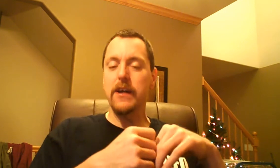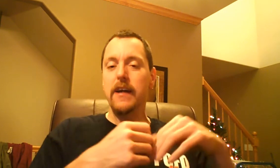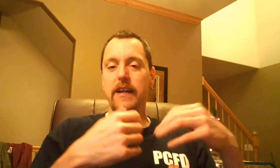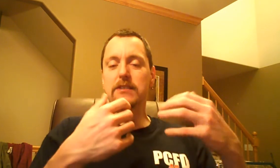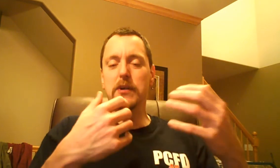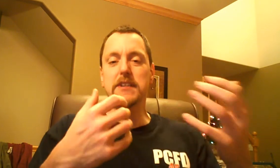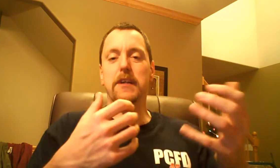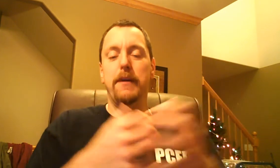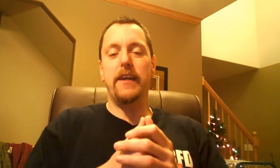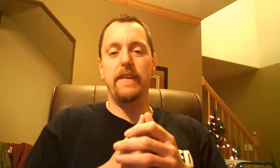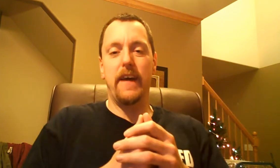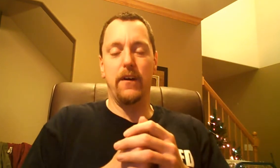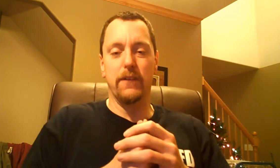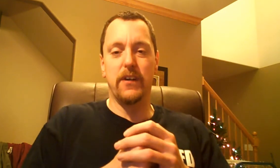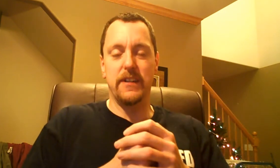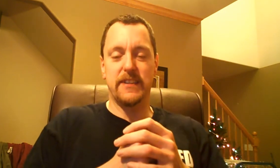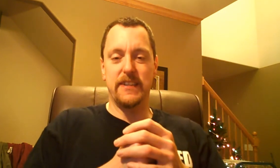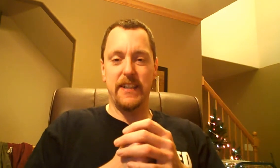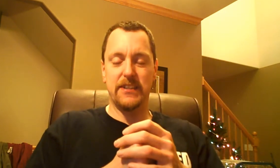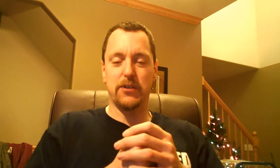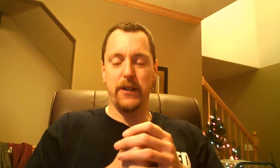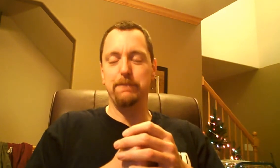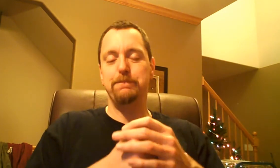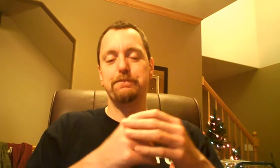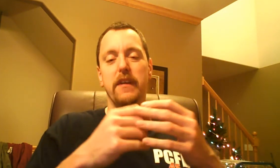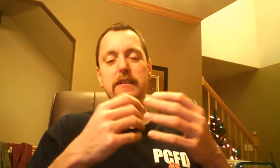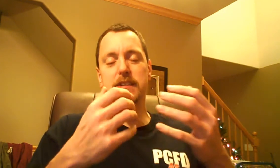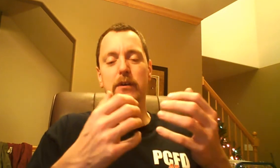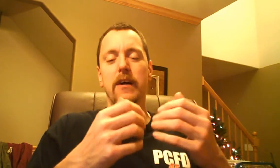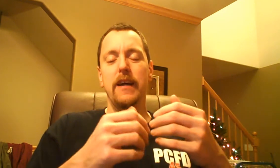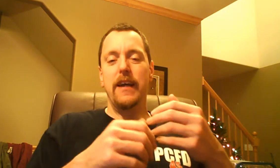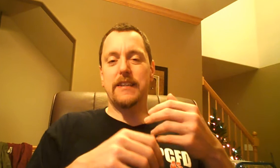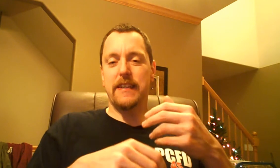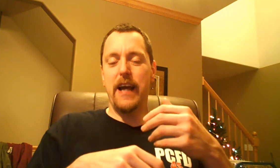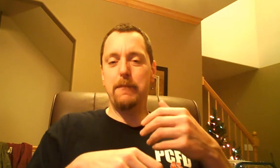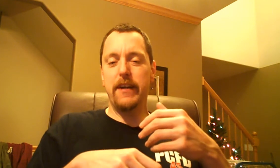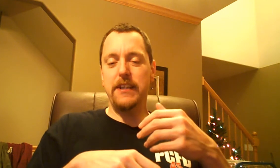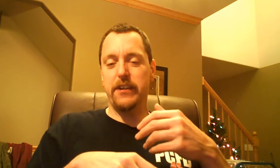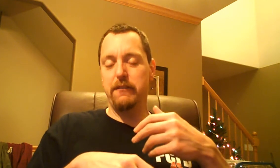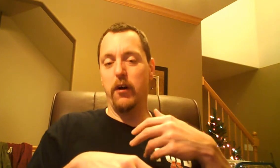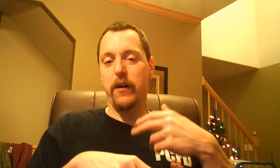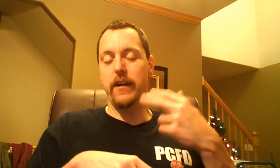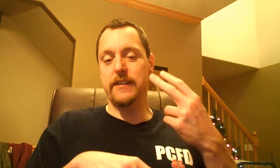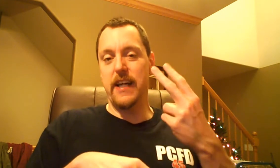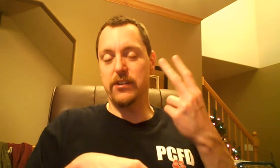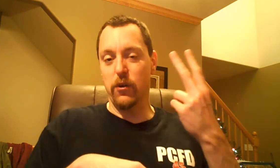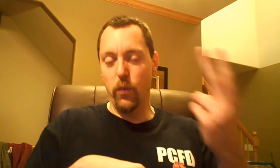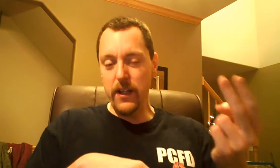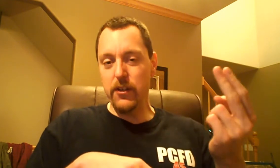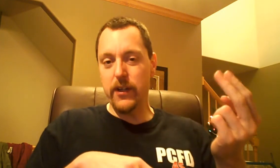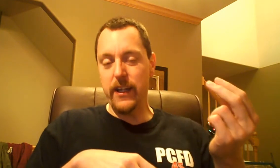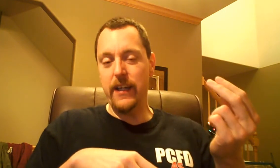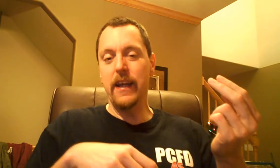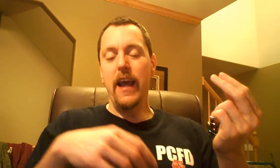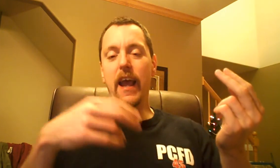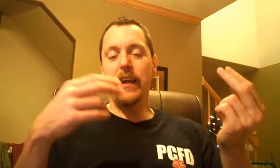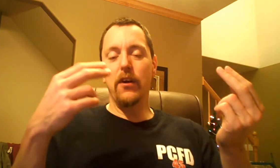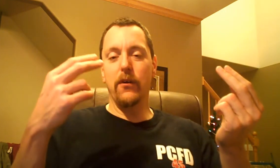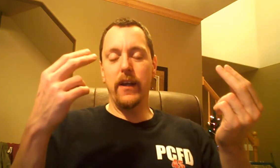is what's going to make you that overall success story. So it's the combination of knowing exactly what you can eat and knowing